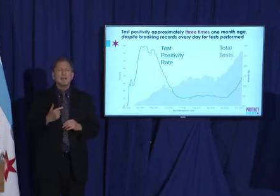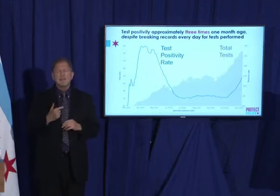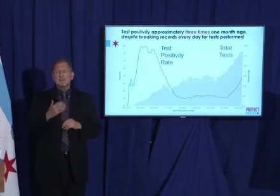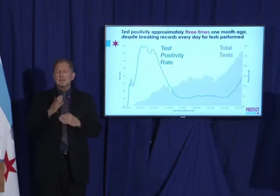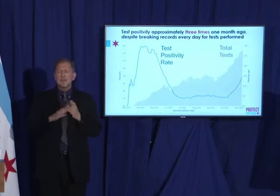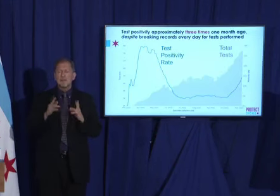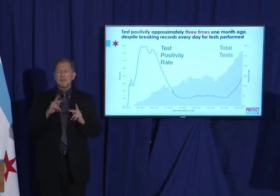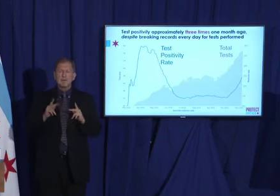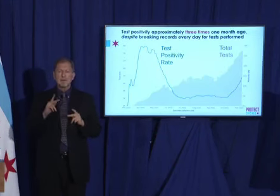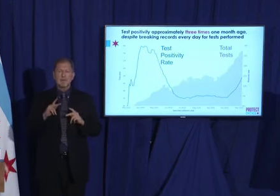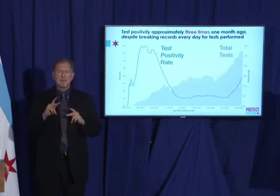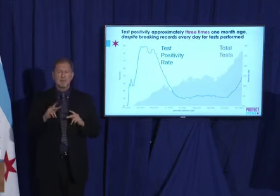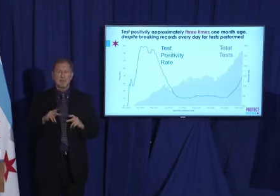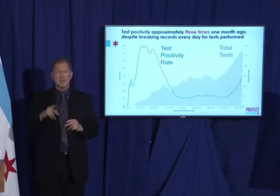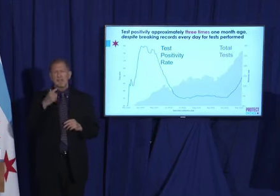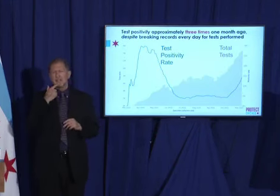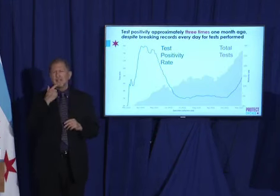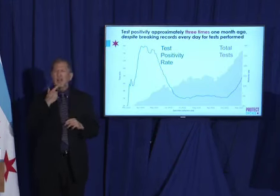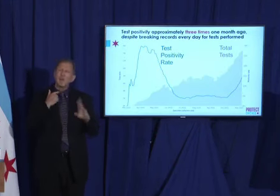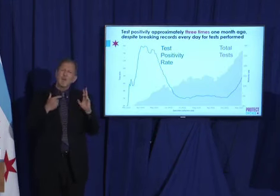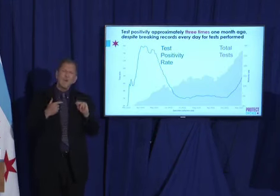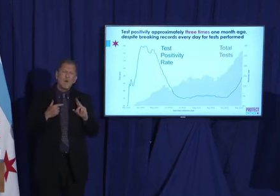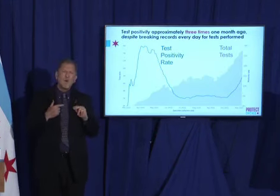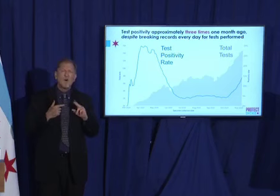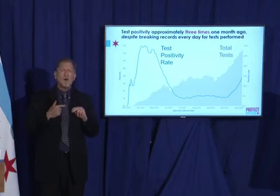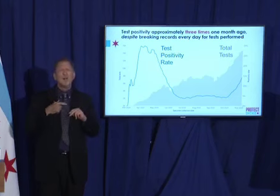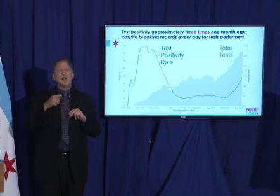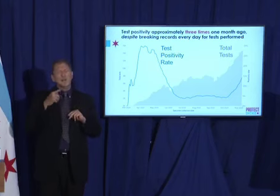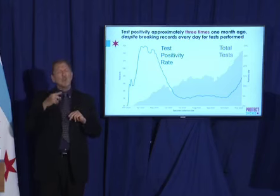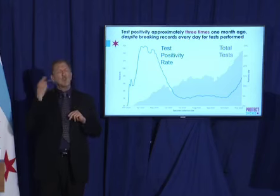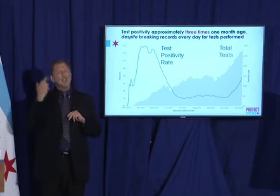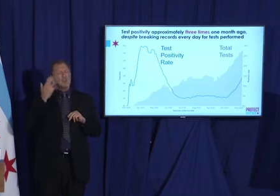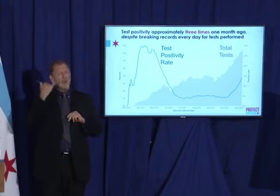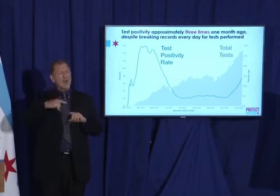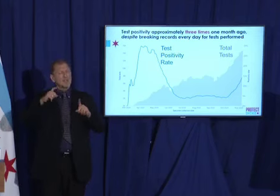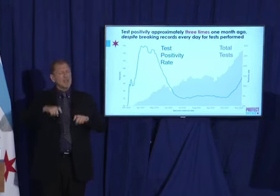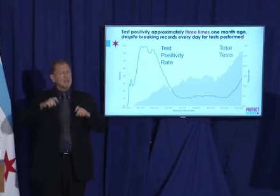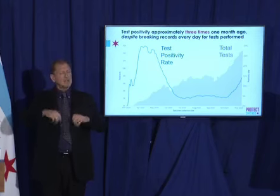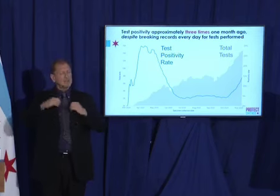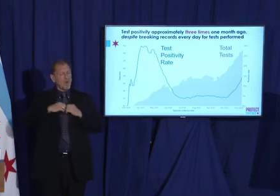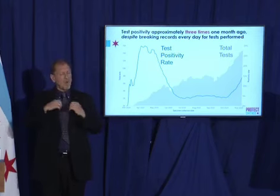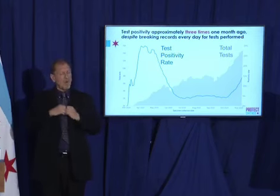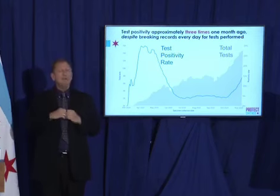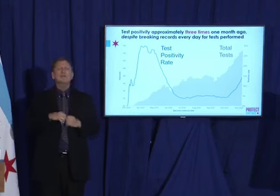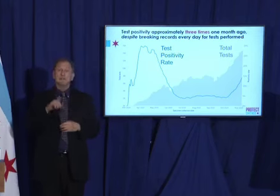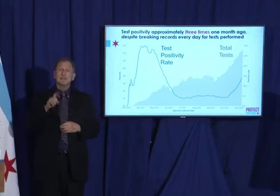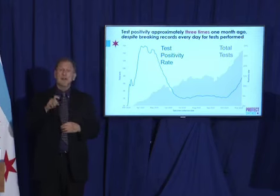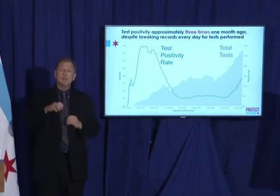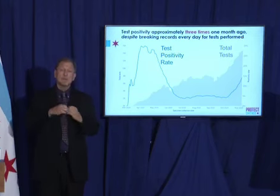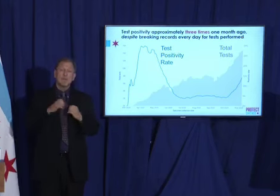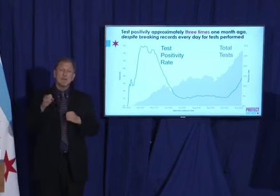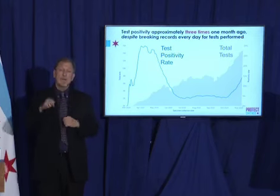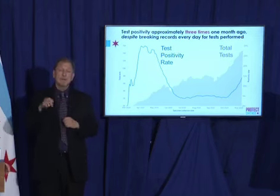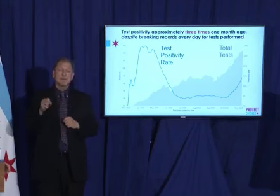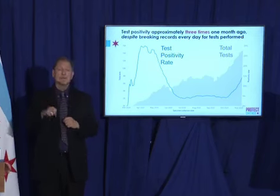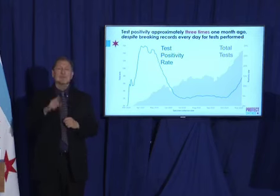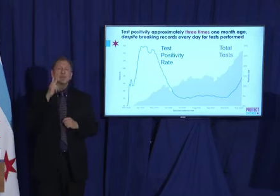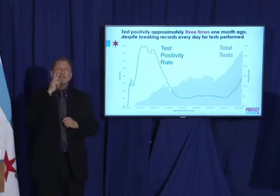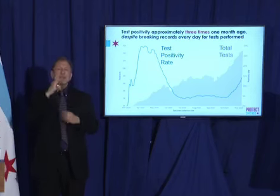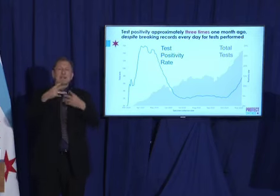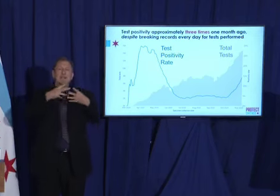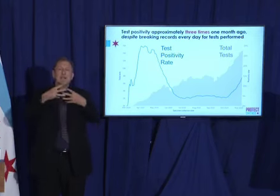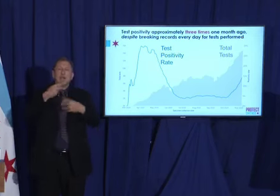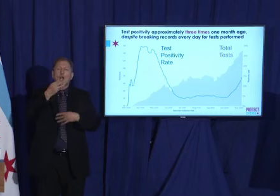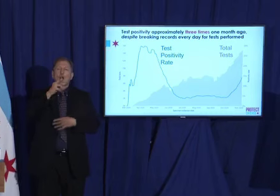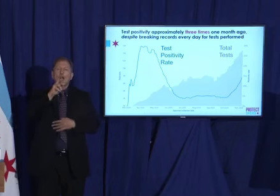hear people still say that this is just because we're testing more. We are testing more. That gray represents our total tests. And